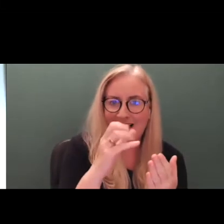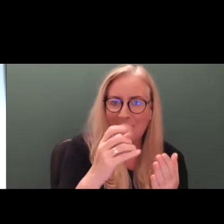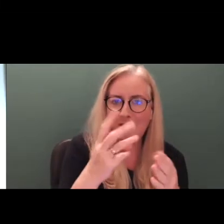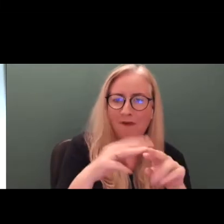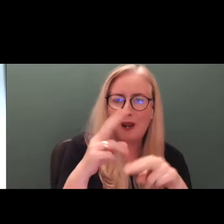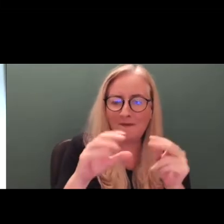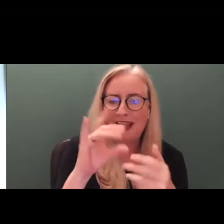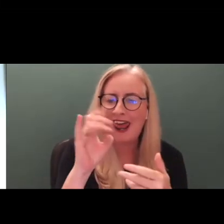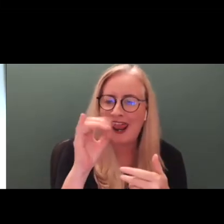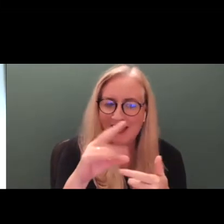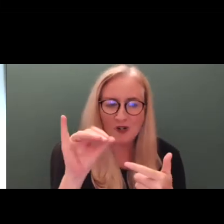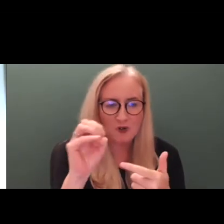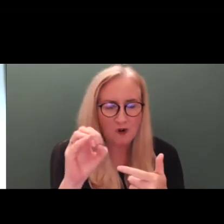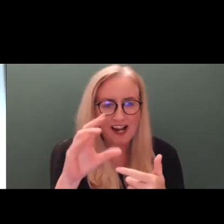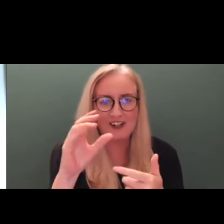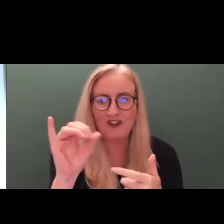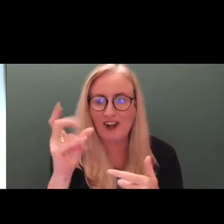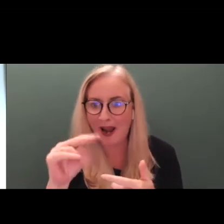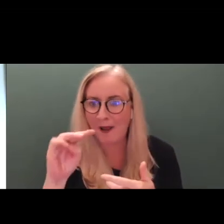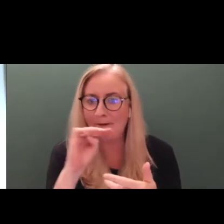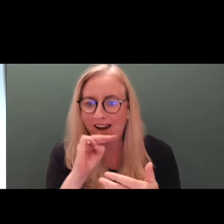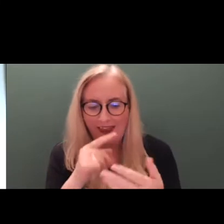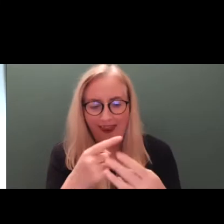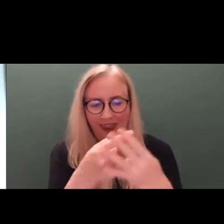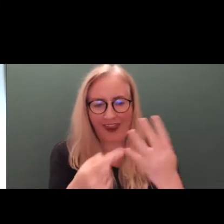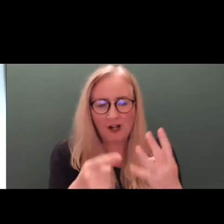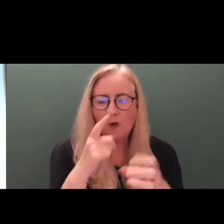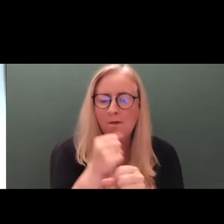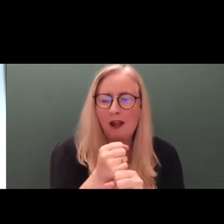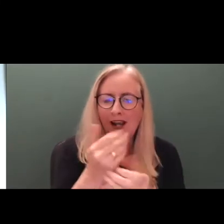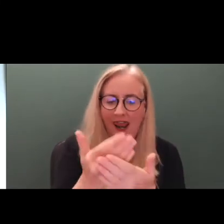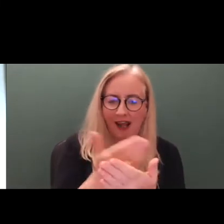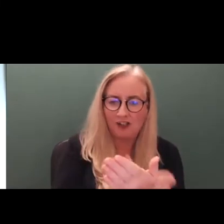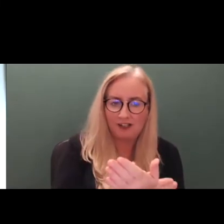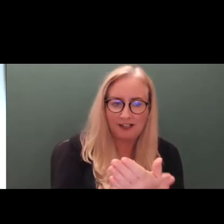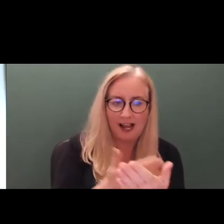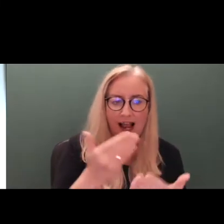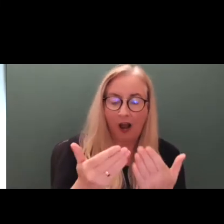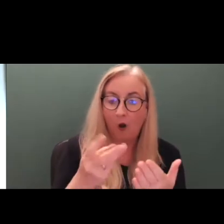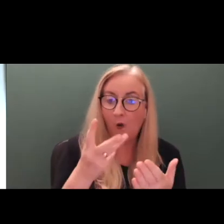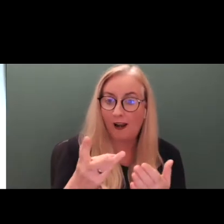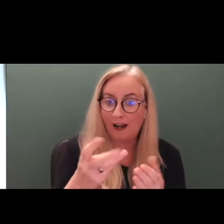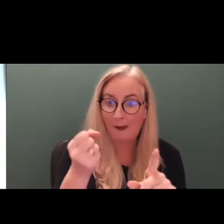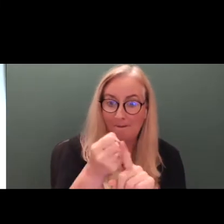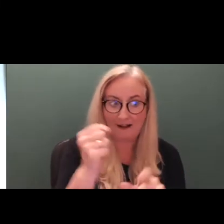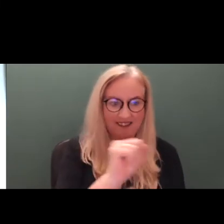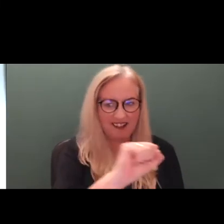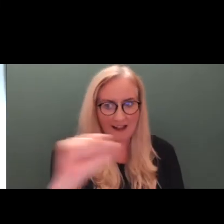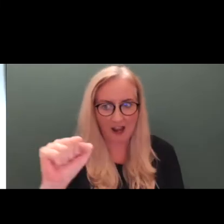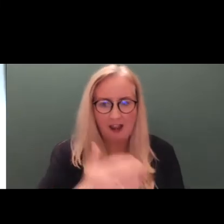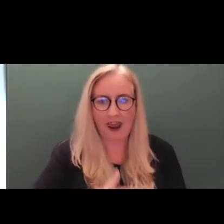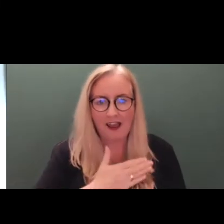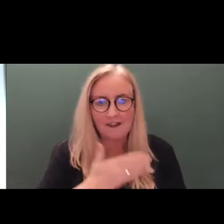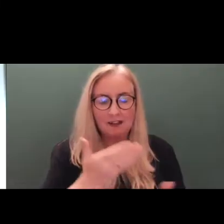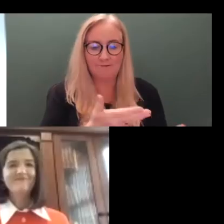Jo, John and Michael to discuss how the legislation will directly impact their lives. So over to you,